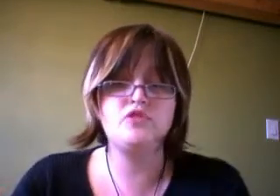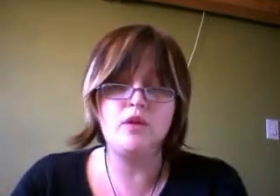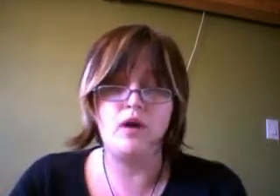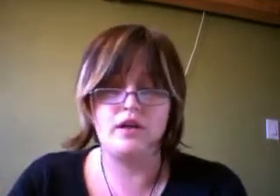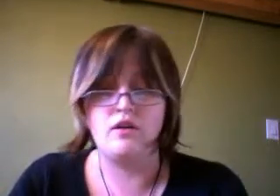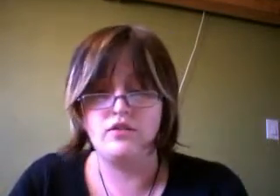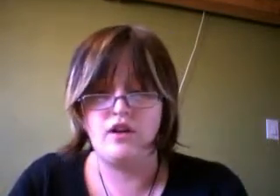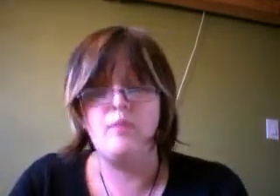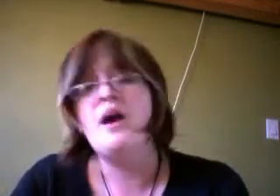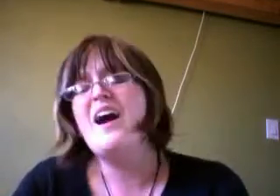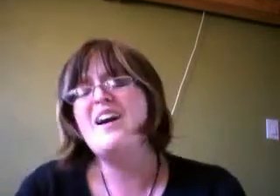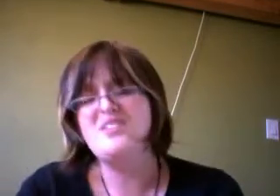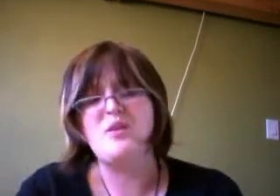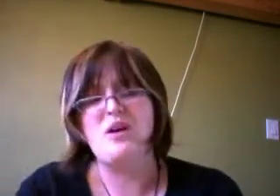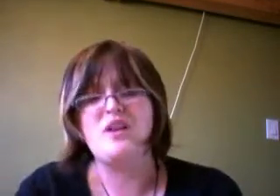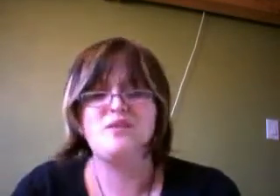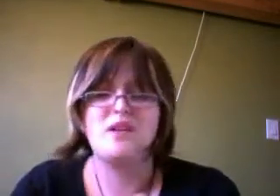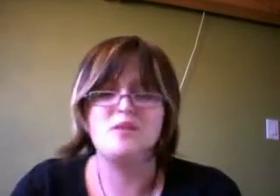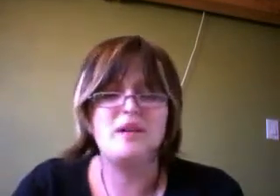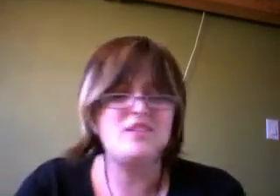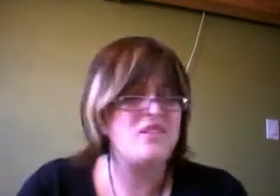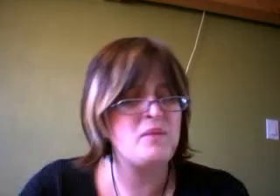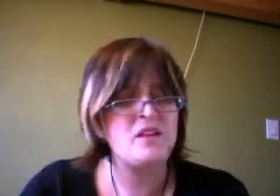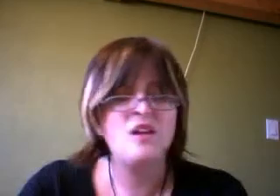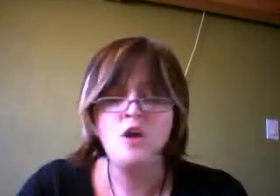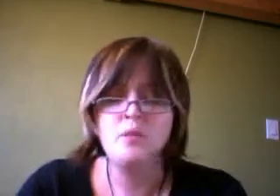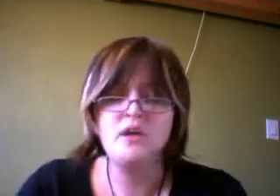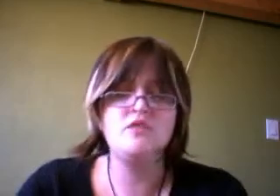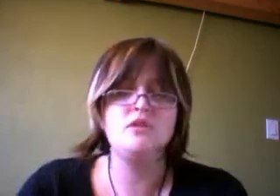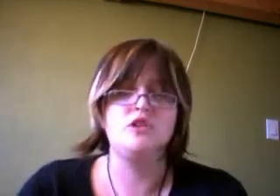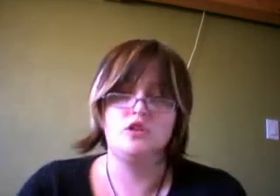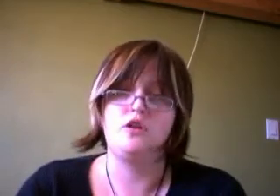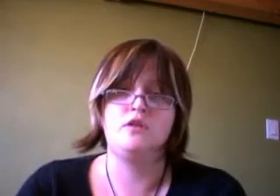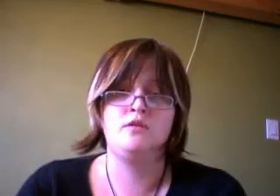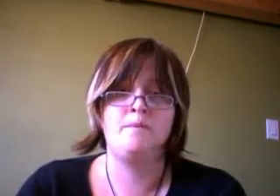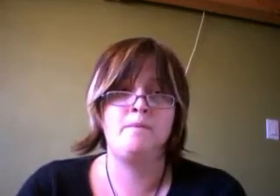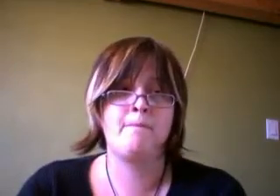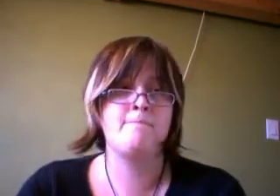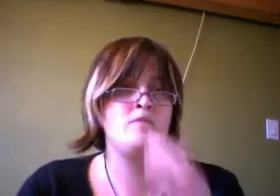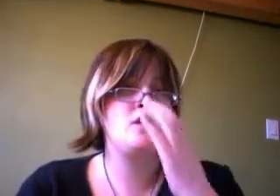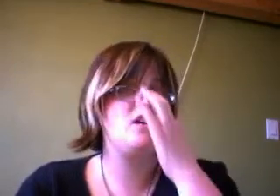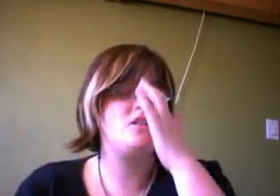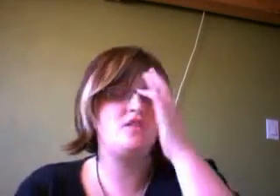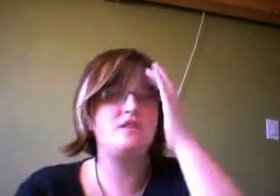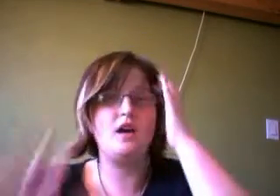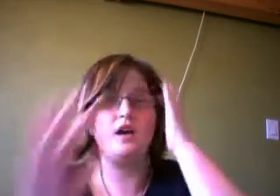jaywalking all the time. I jaywalk on a regular basis. I mean, but I generally look. Saw this guy.